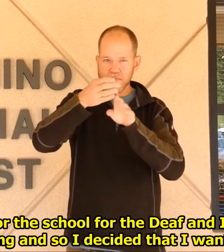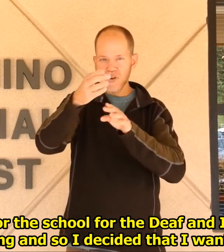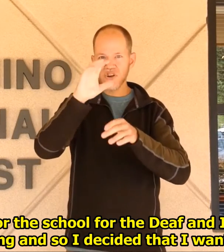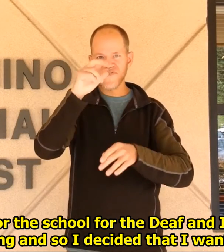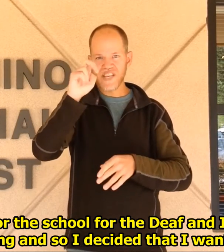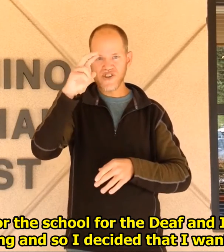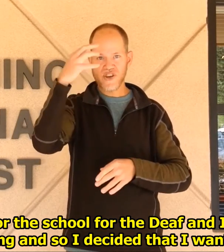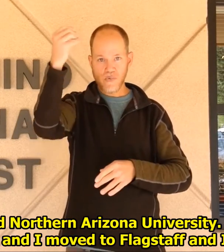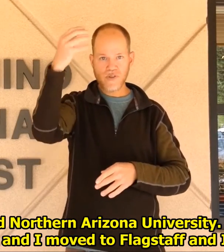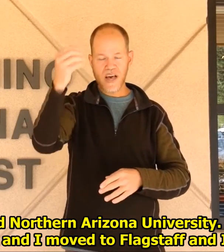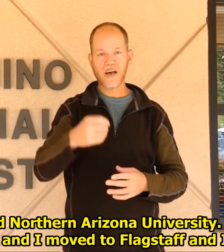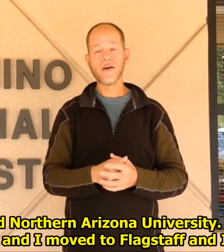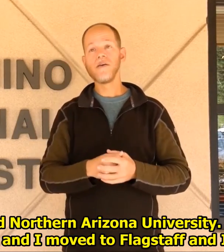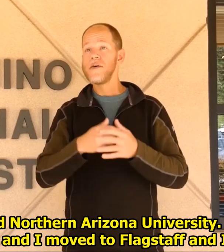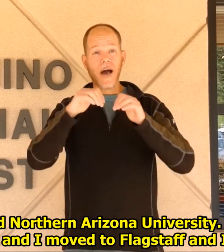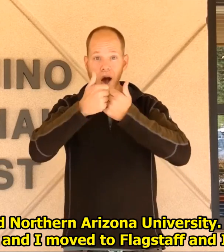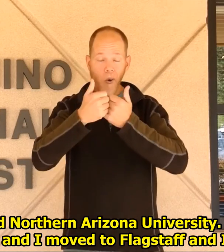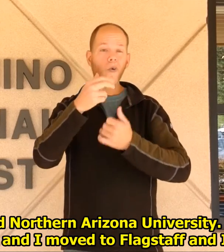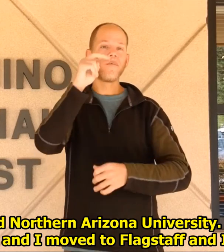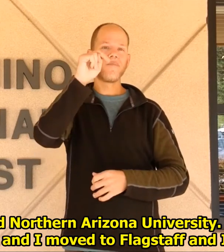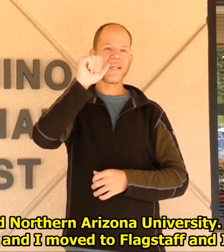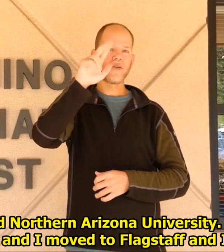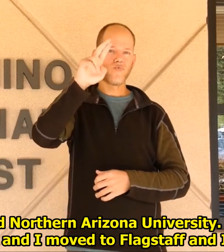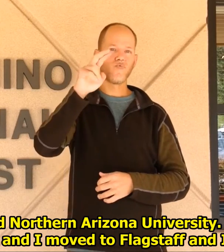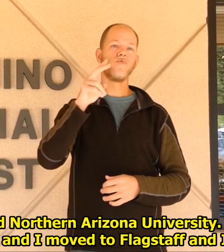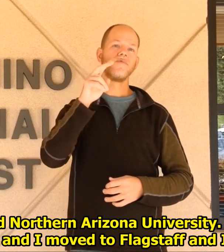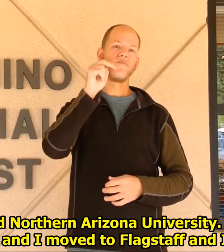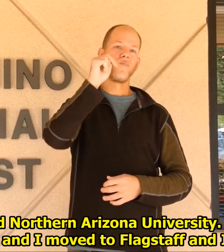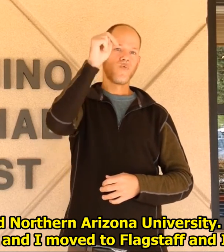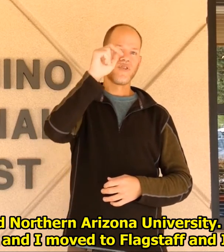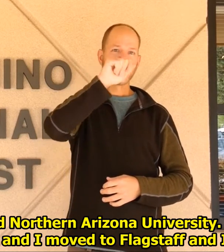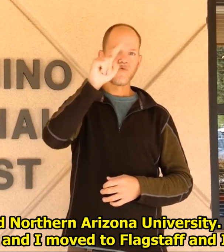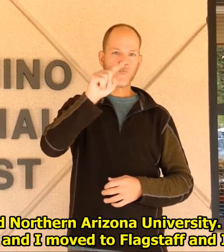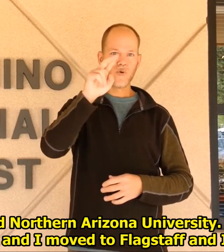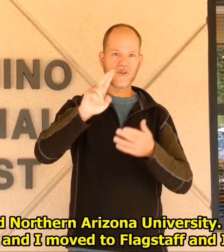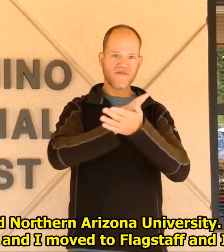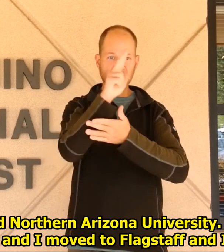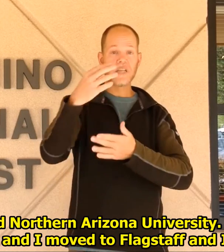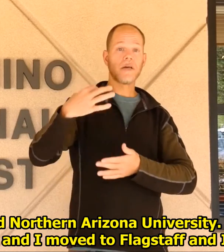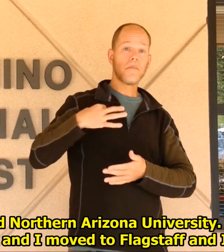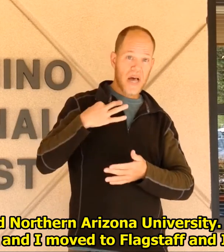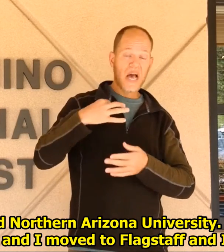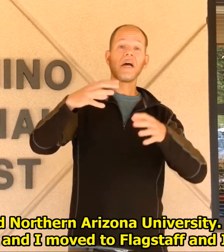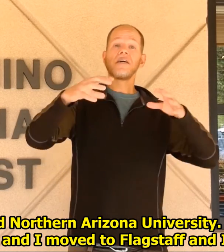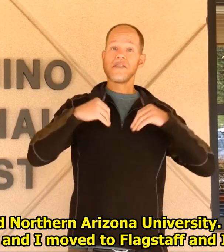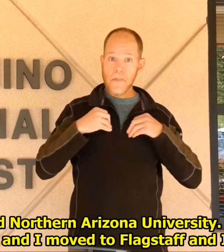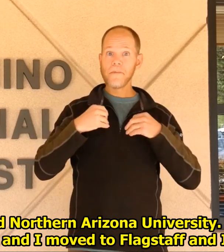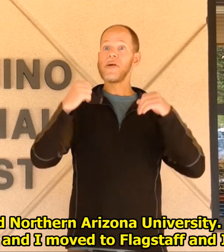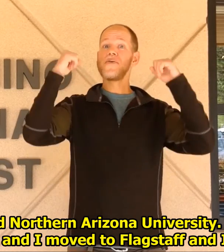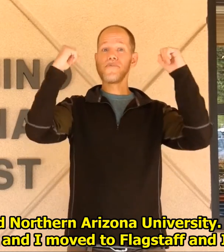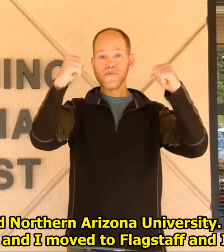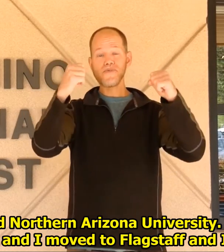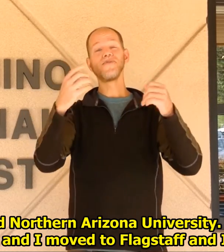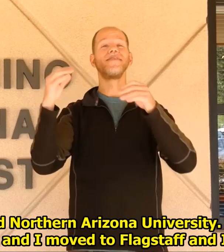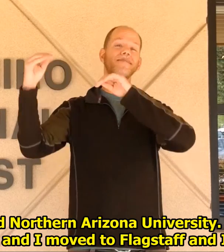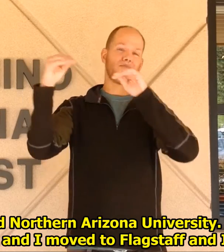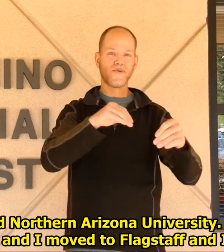decided that I wanted to work outside. I attended Northern Arizona University. I